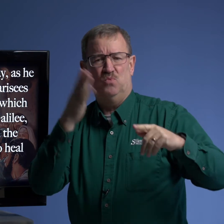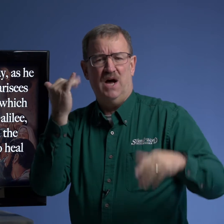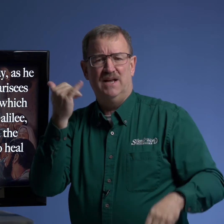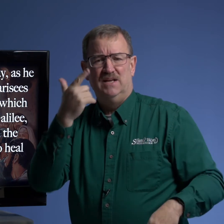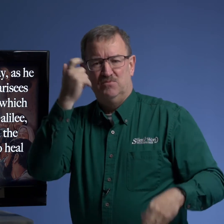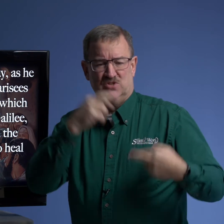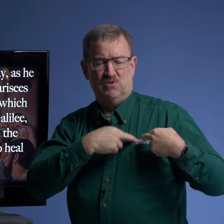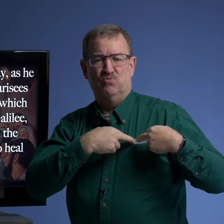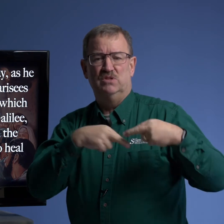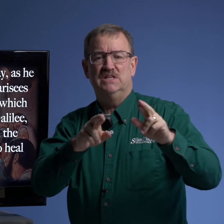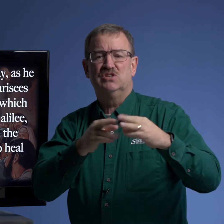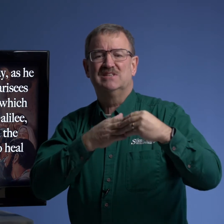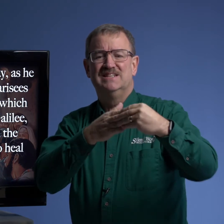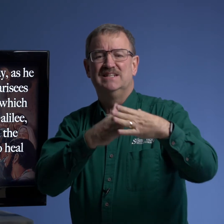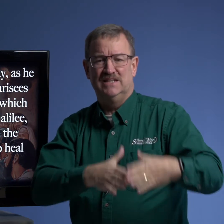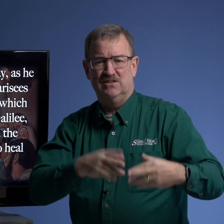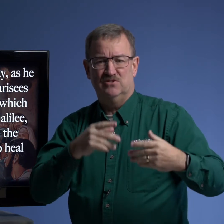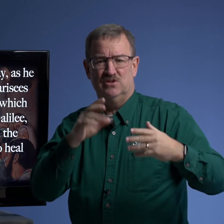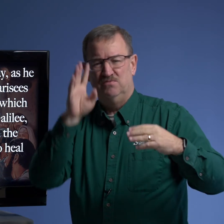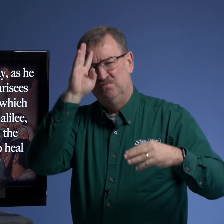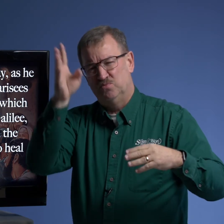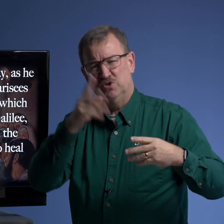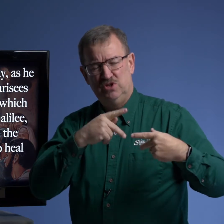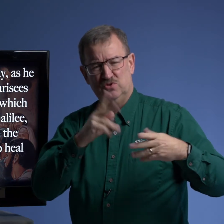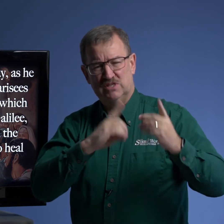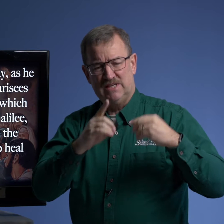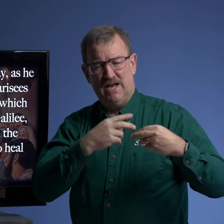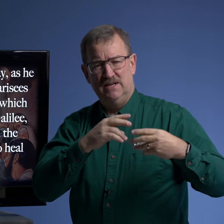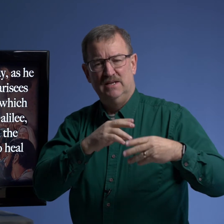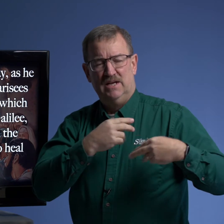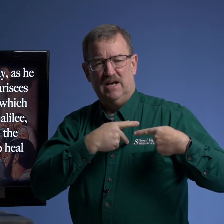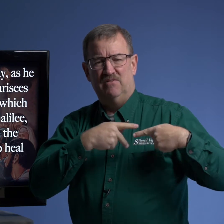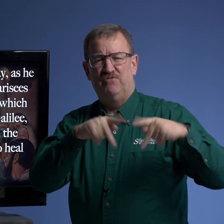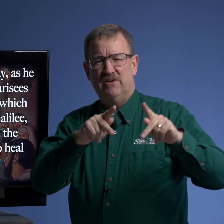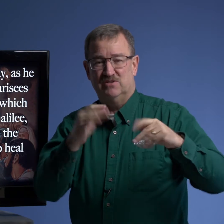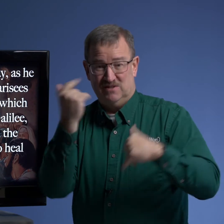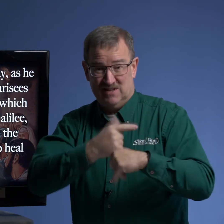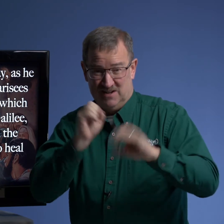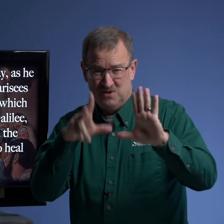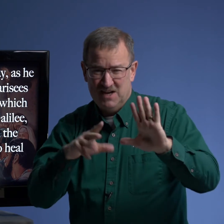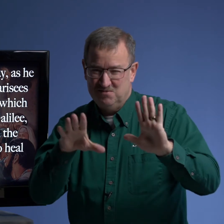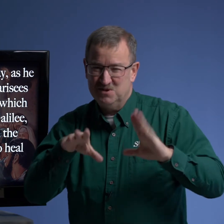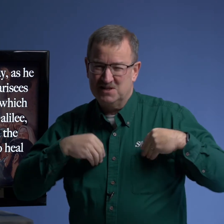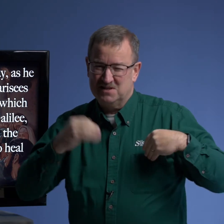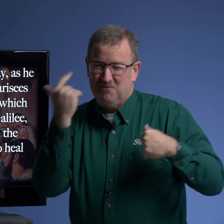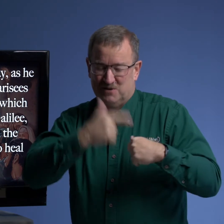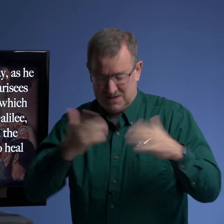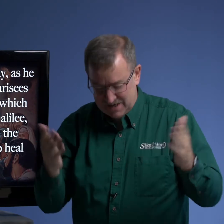why because they were religious leaders so we're going to use the sign pharisees today okay just except for today